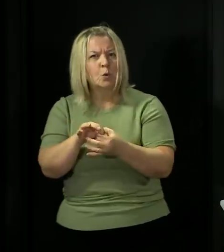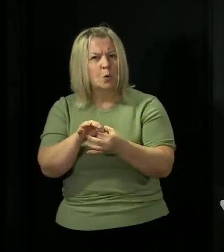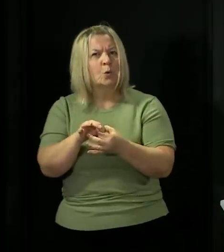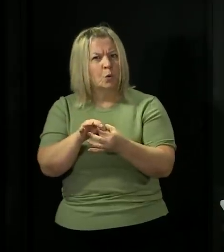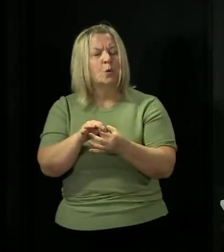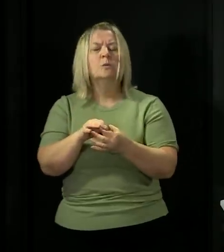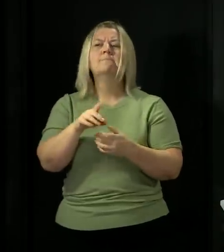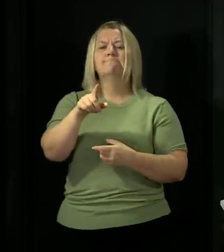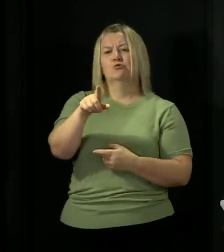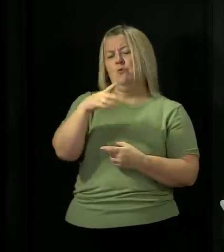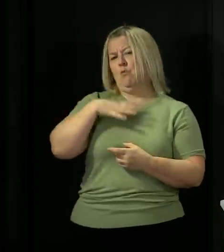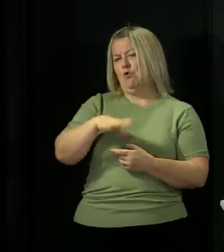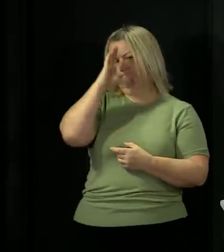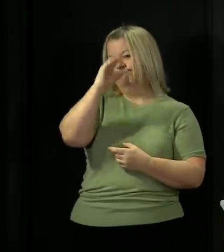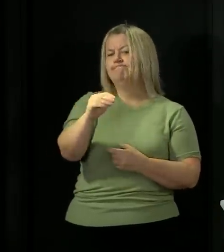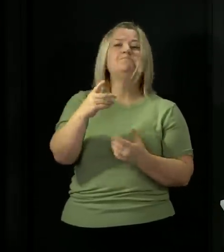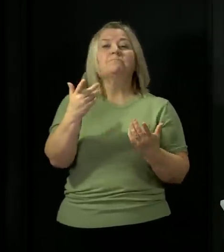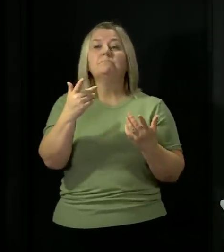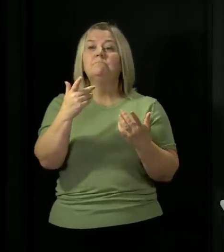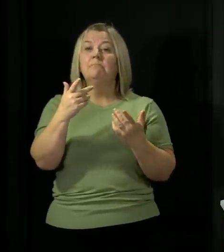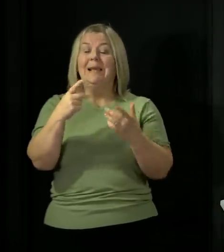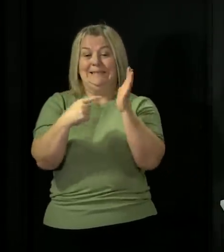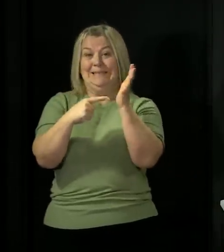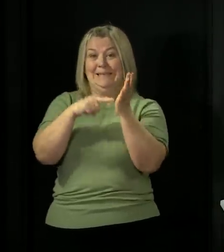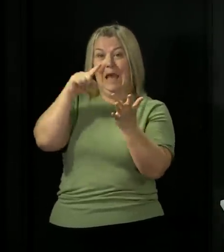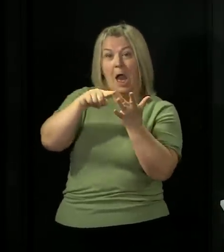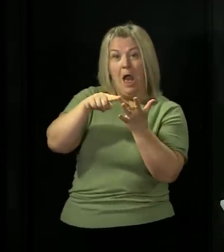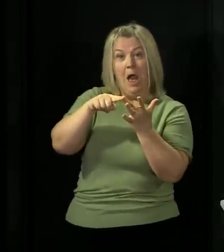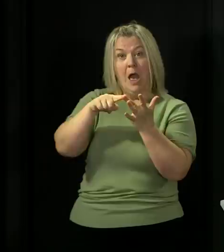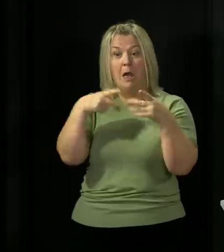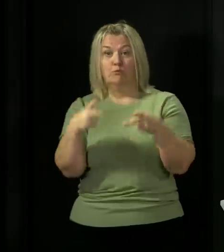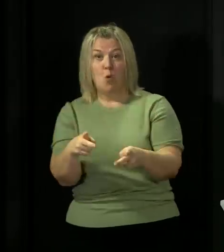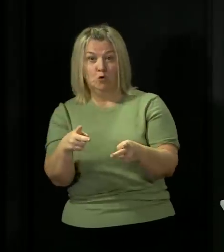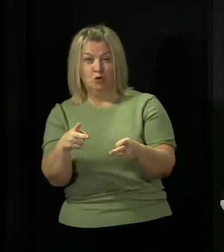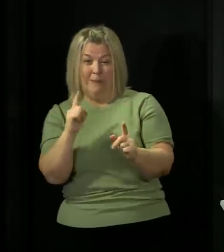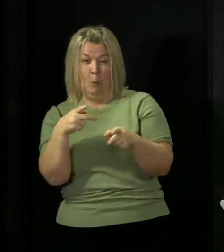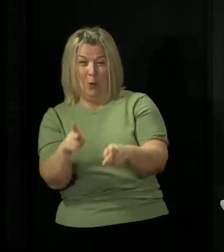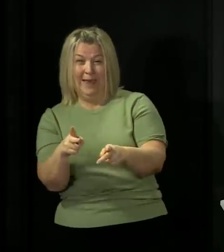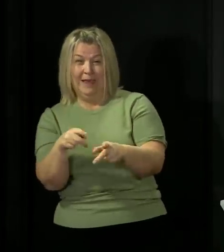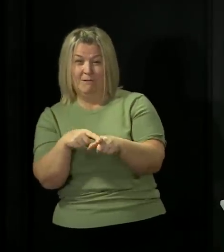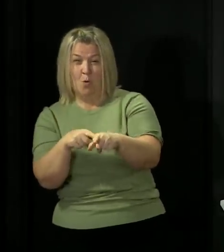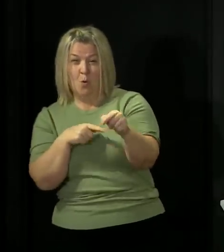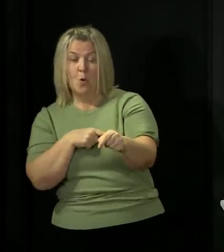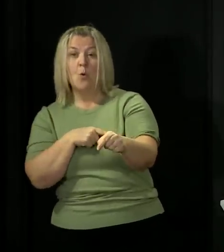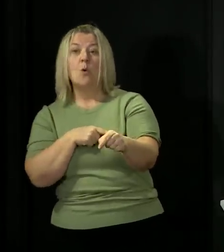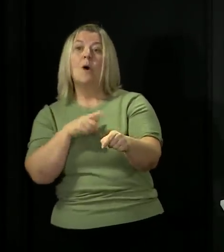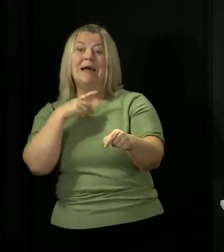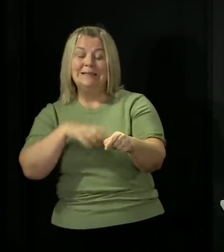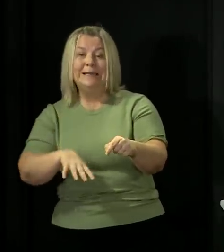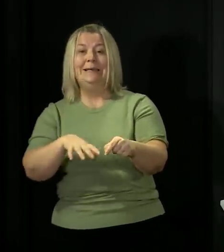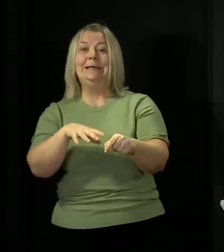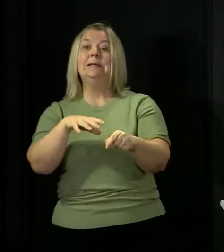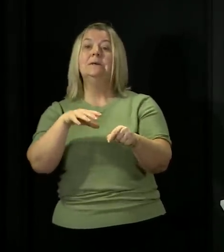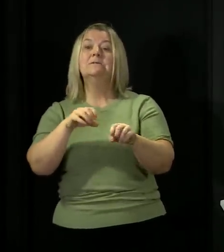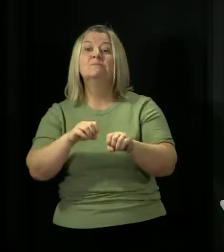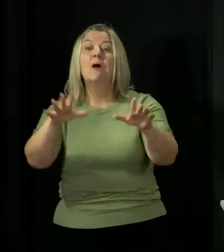The initial key point I want to make is that a successful TTI approach depends on us first suppressing the virus to as low